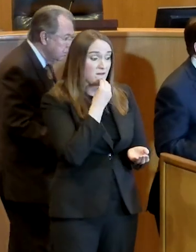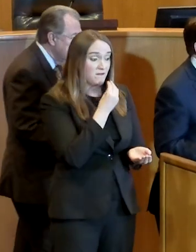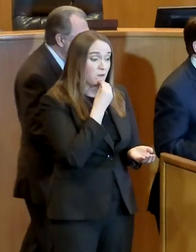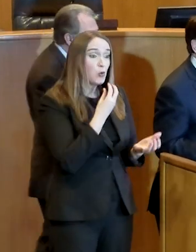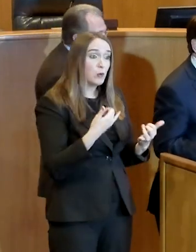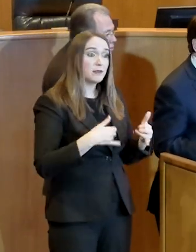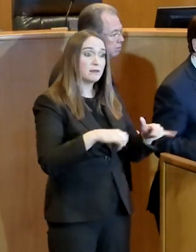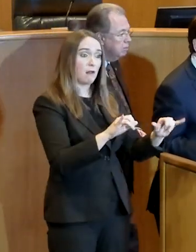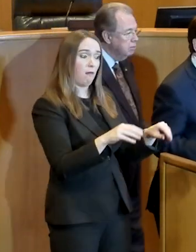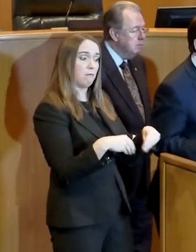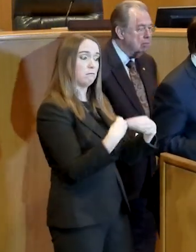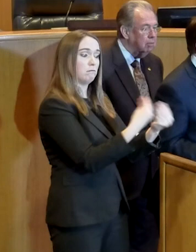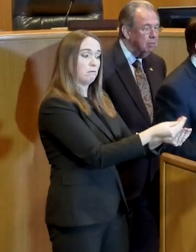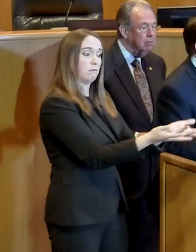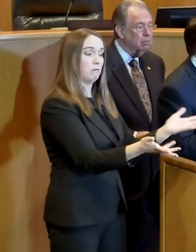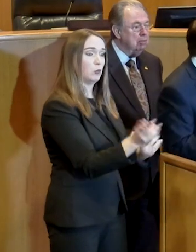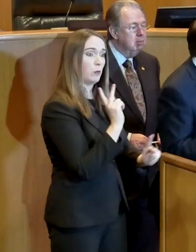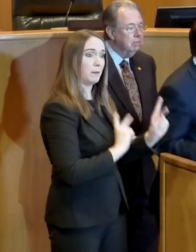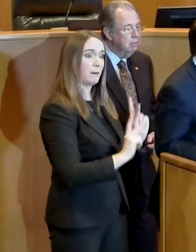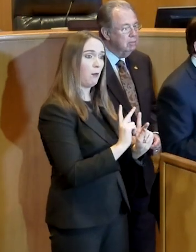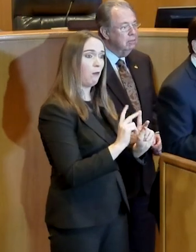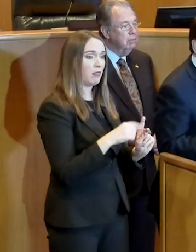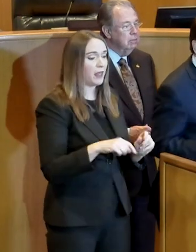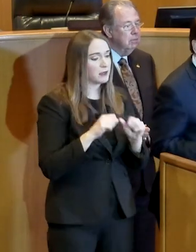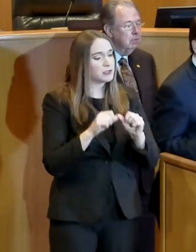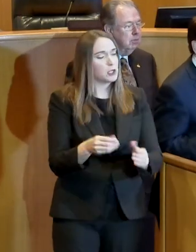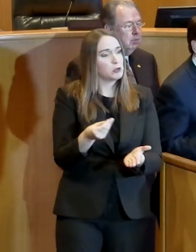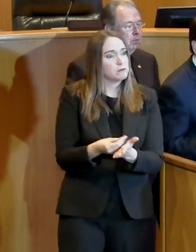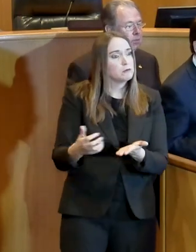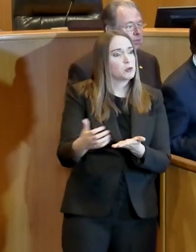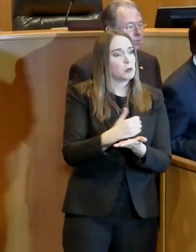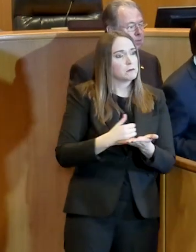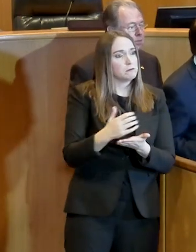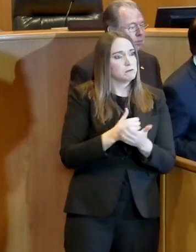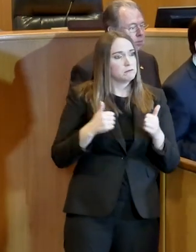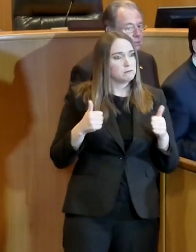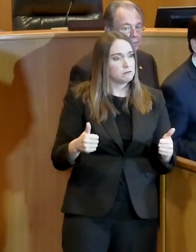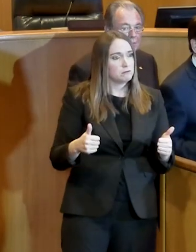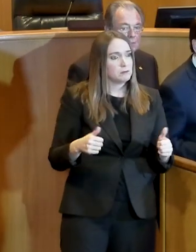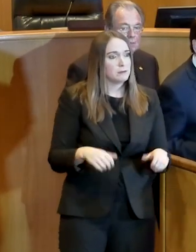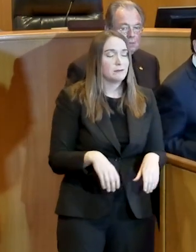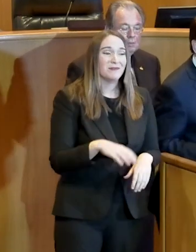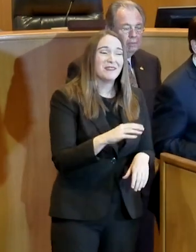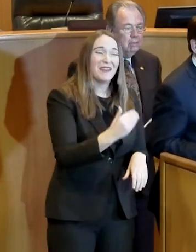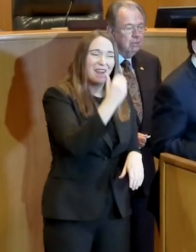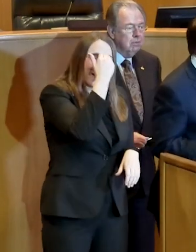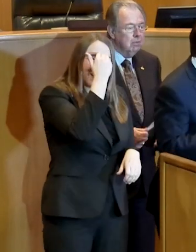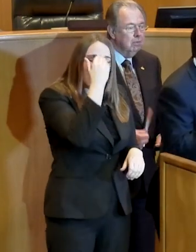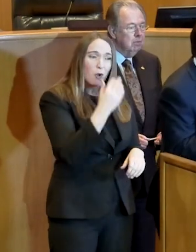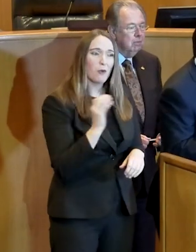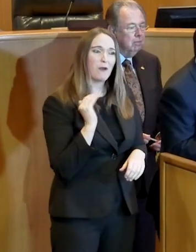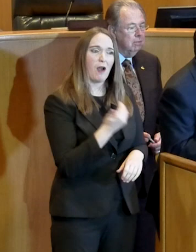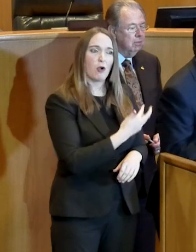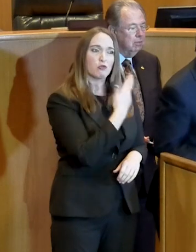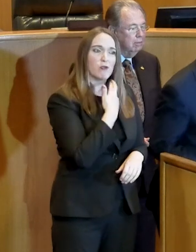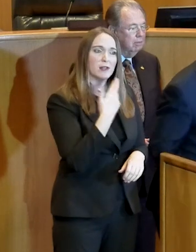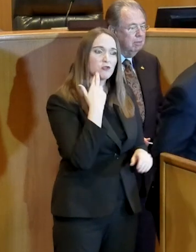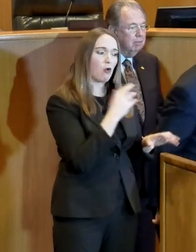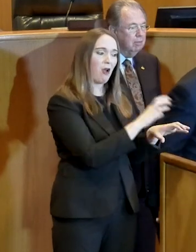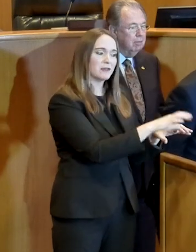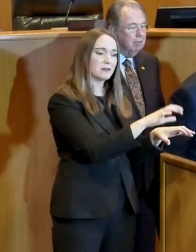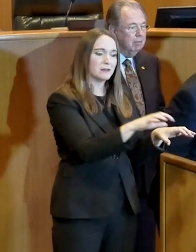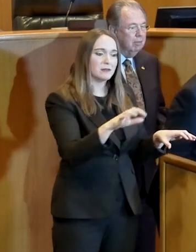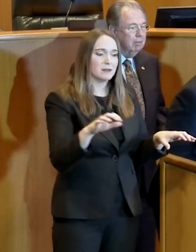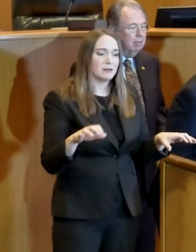that's an awesome thing. So, I know our restauranteurs are going to get really creative, and I hope Bonnell's